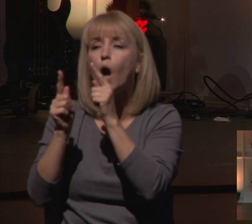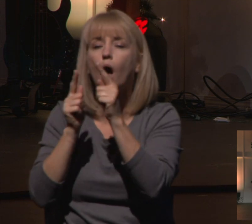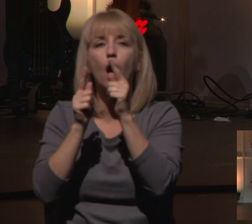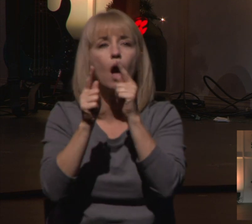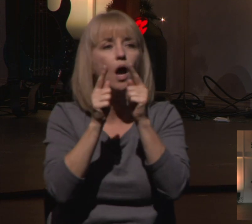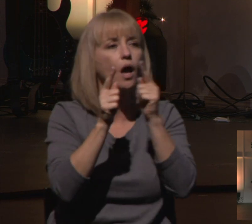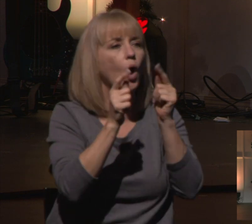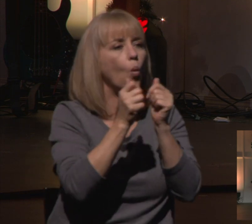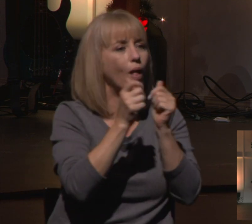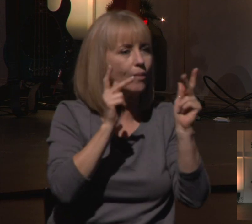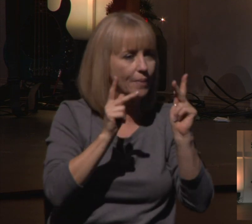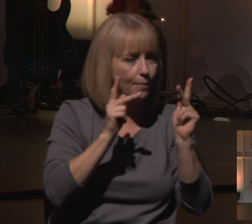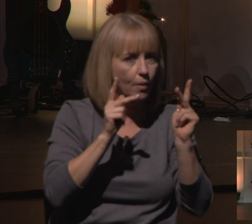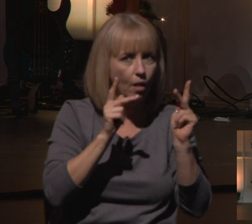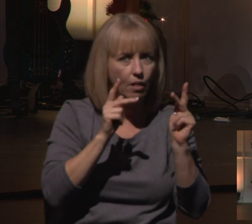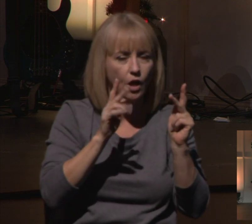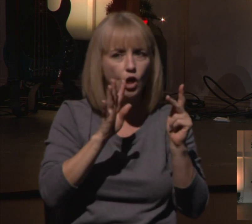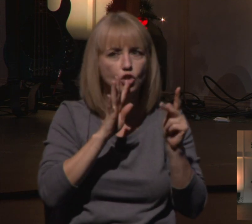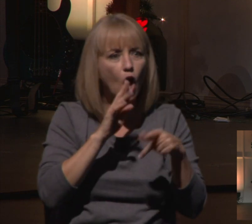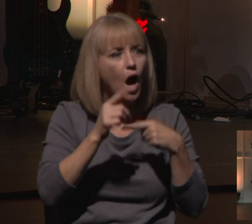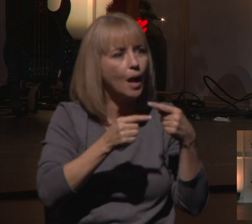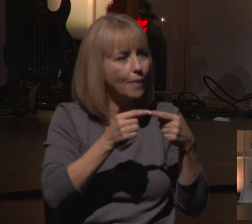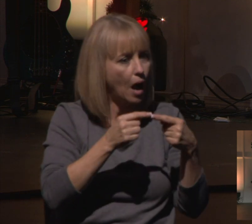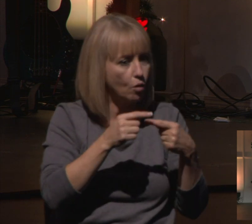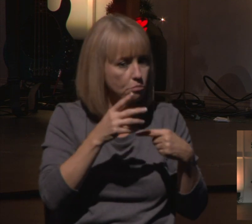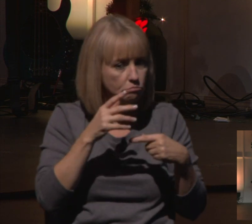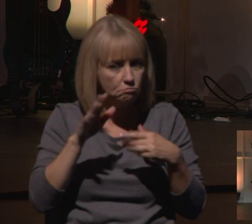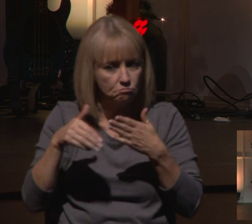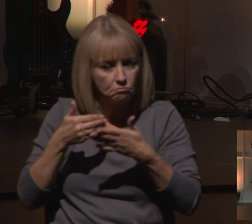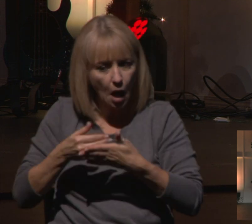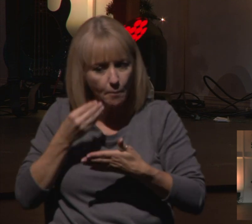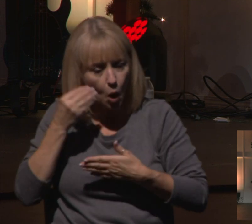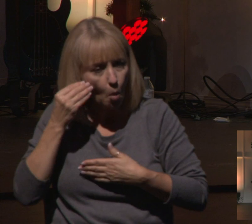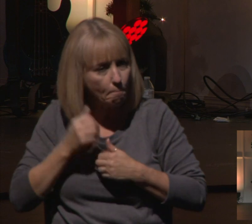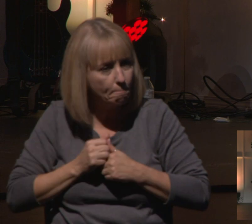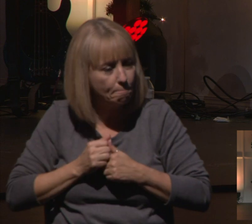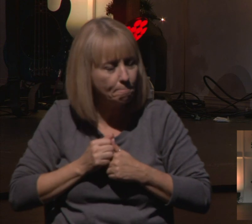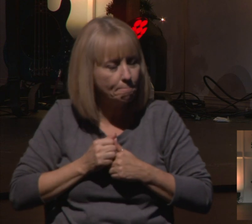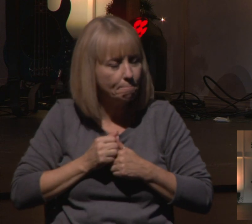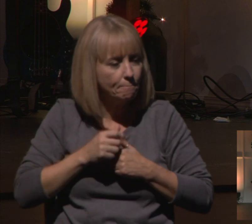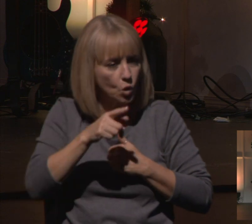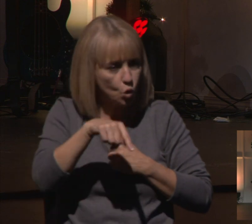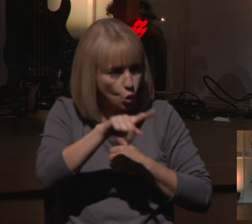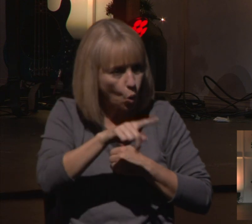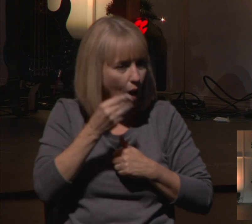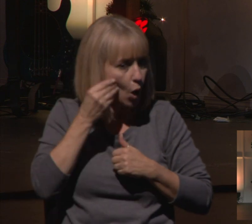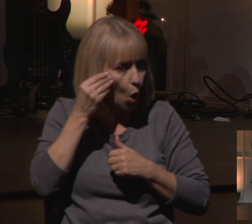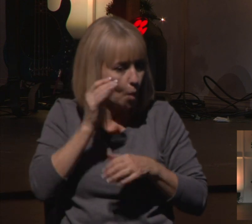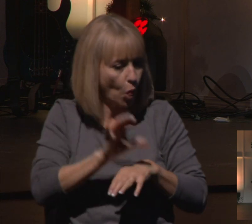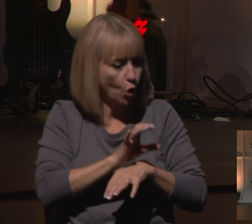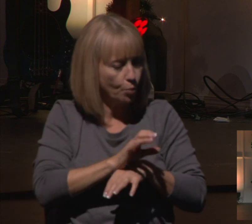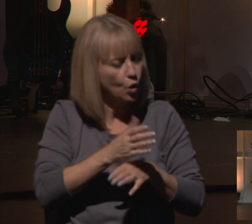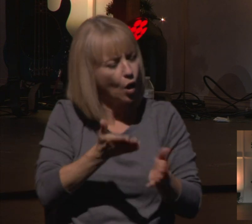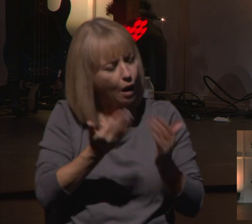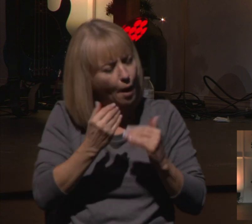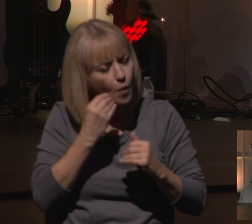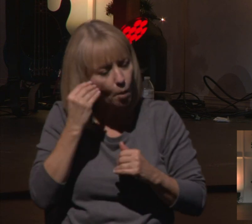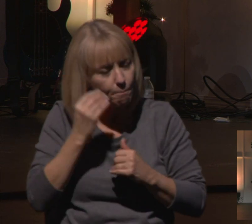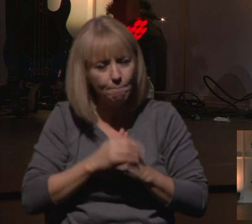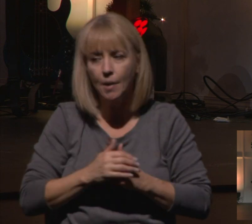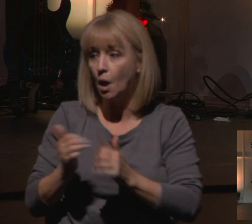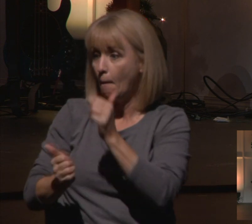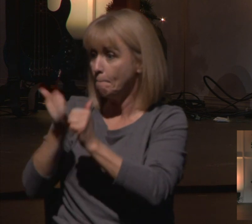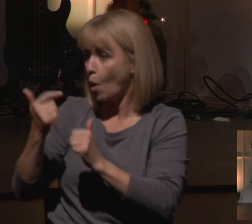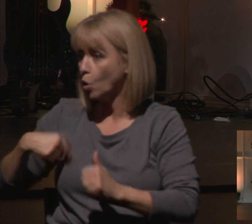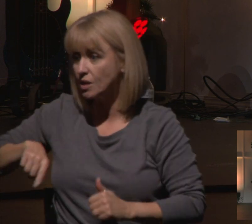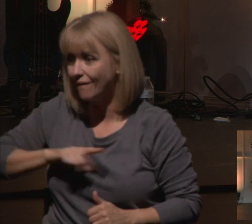online today. Have a conversation about coming home. I know most of us, we realize it's not